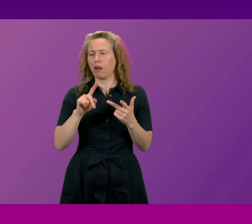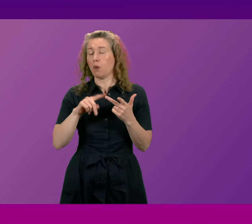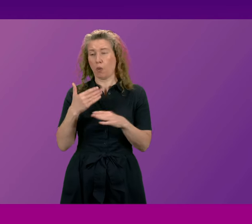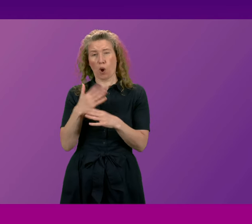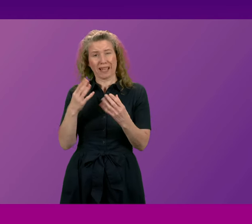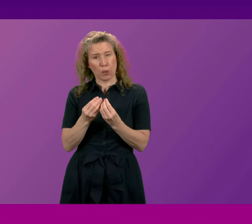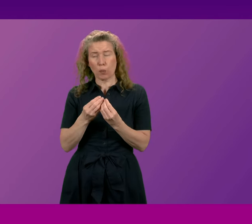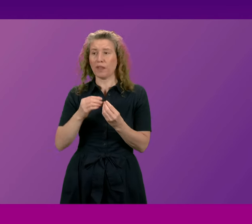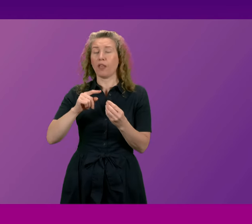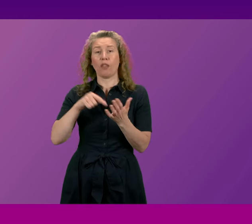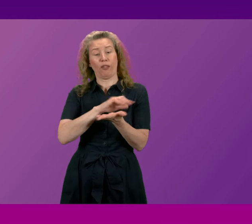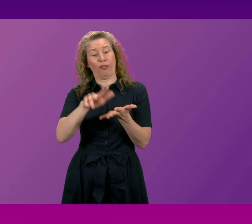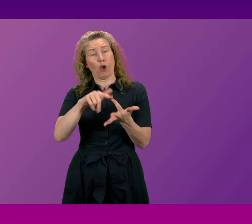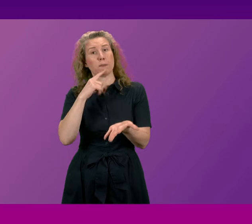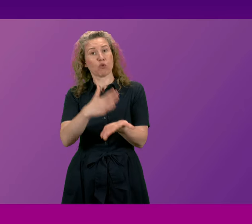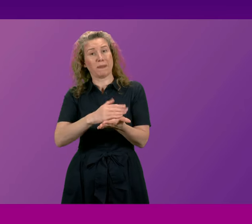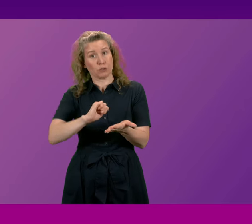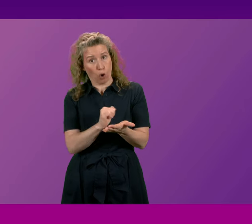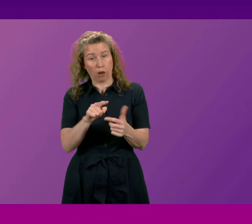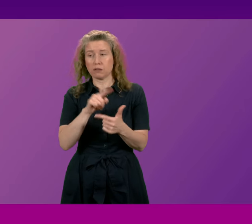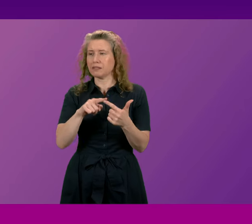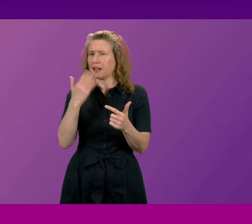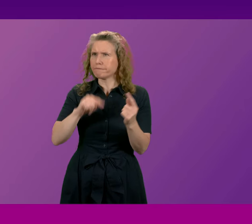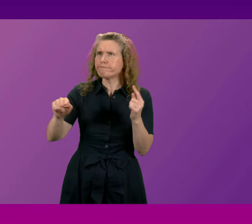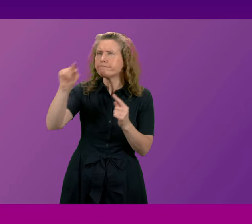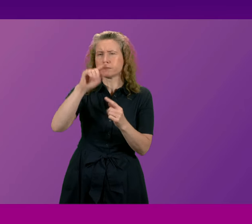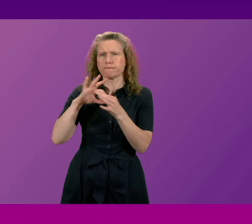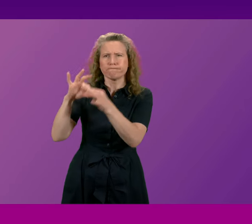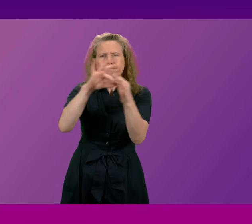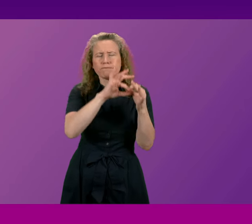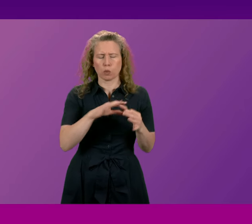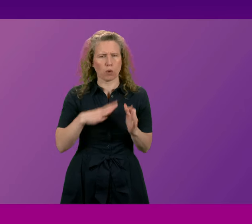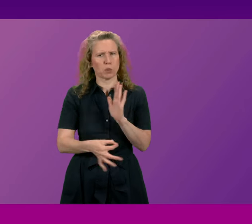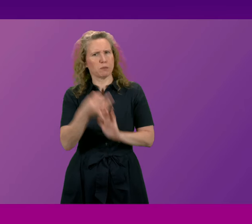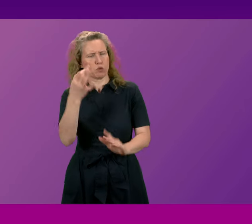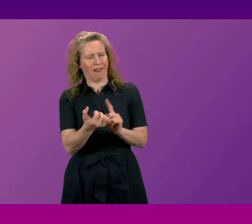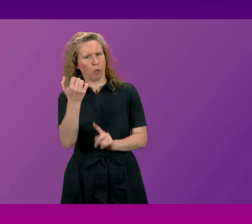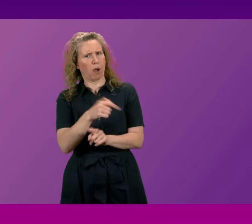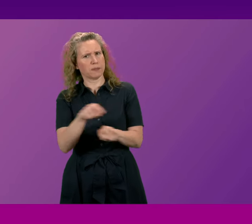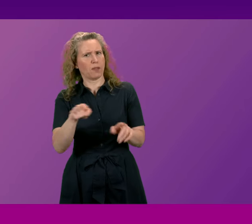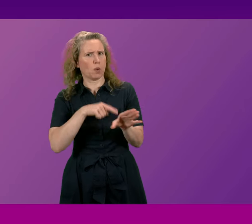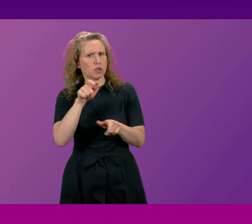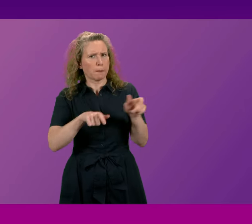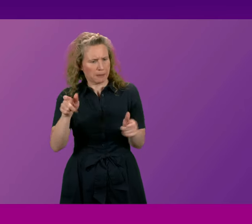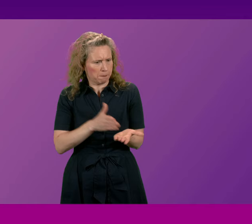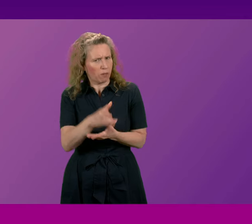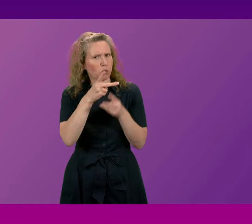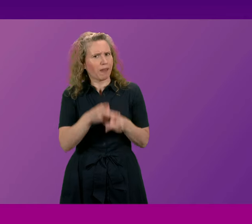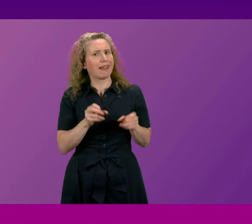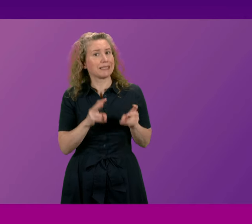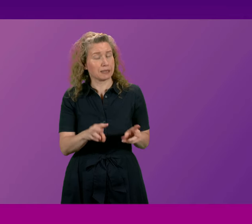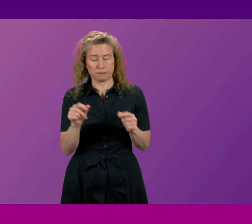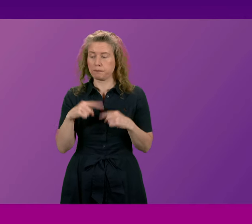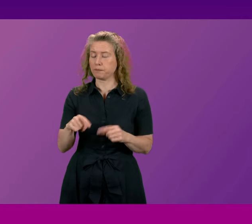government and the promise Scotland we must learn and build on this work to continue to improve outcomes for children and young people with care experience I